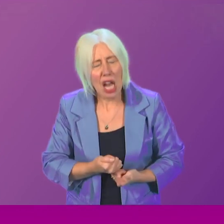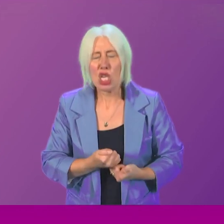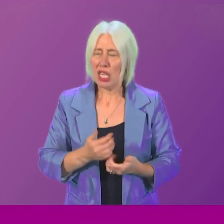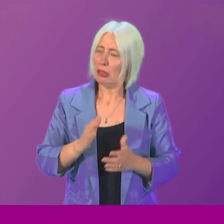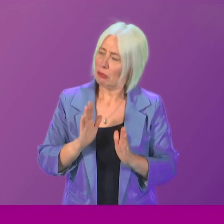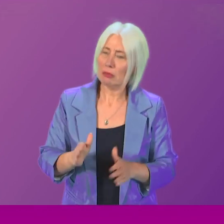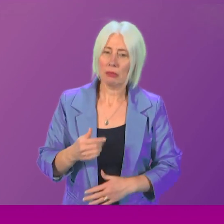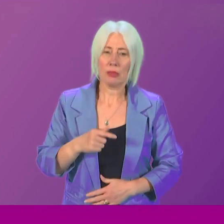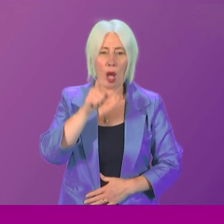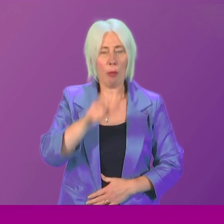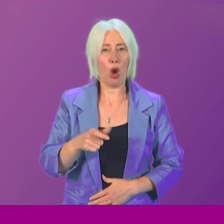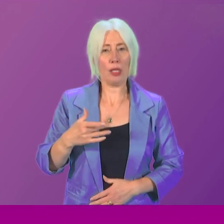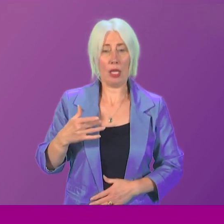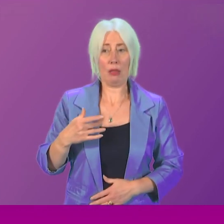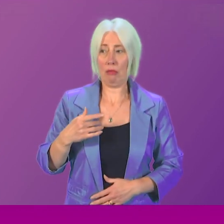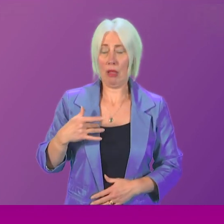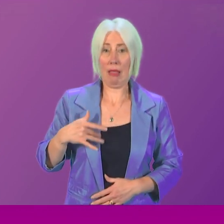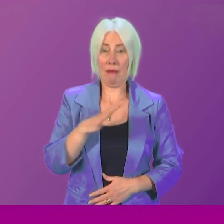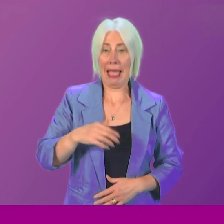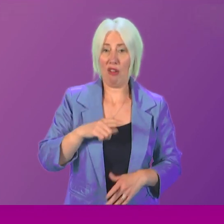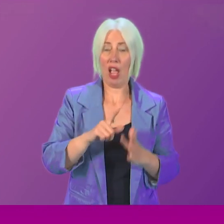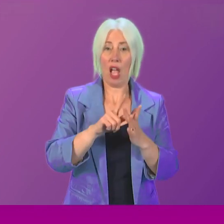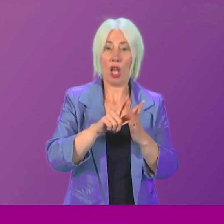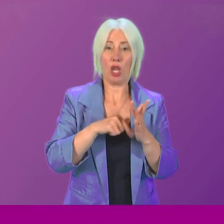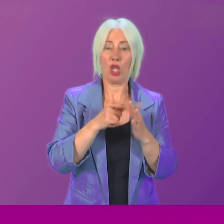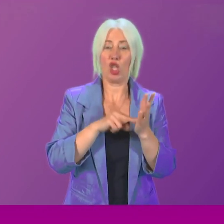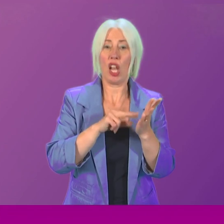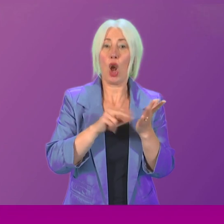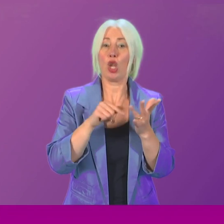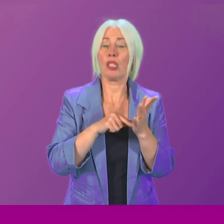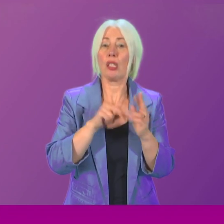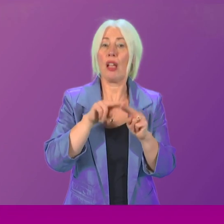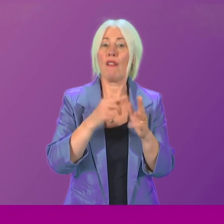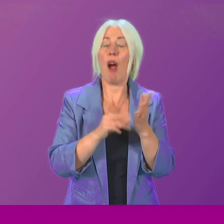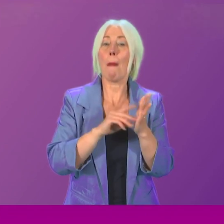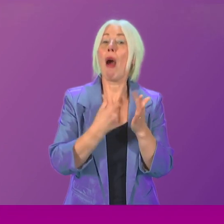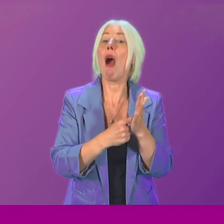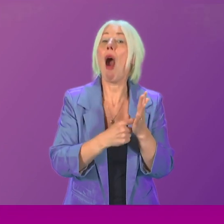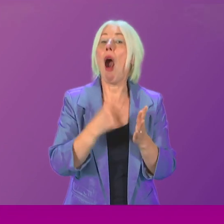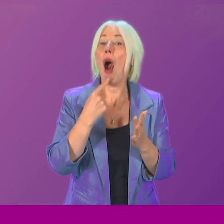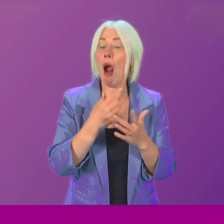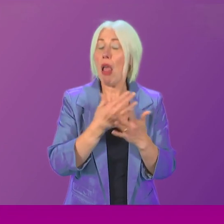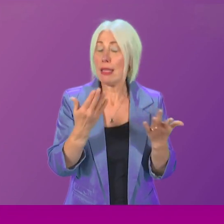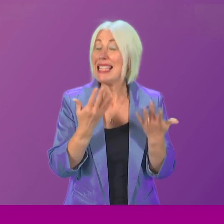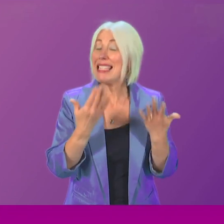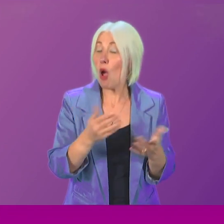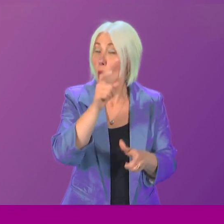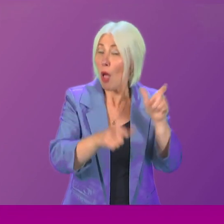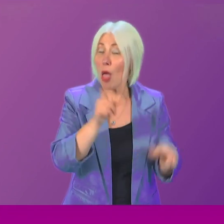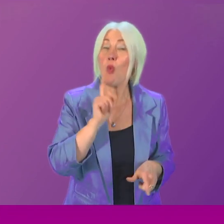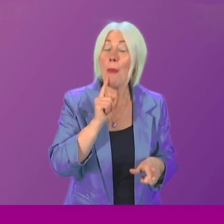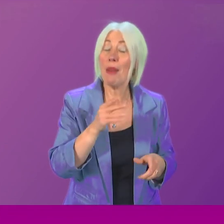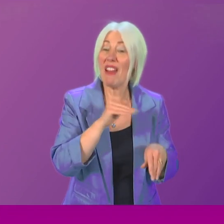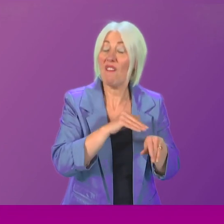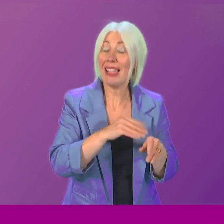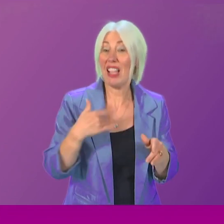My constituent, Jan O'Farmer, welcomes this apology and she raises the point that many impacted now live out with Scotland and obviously the